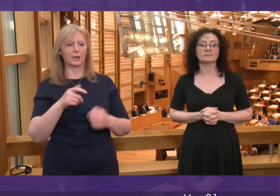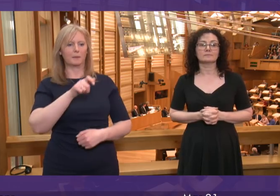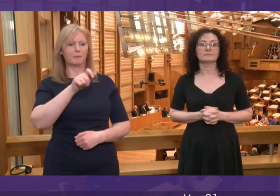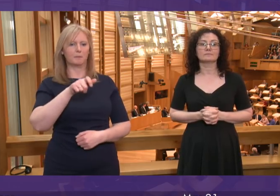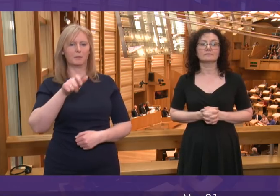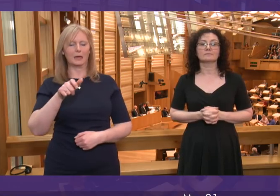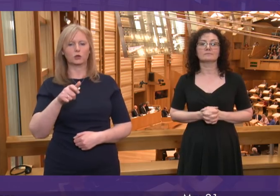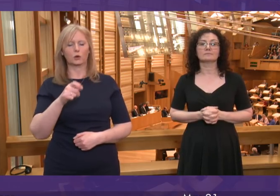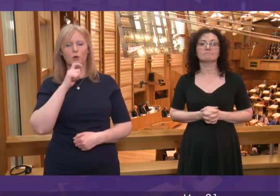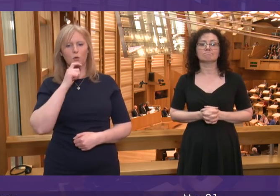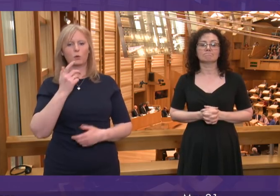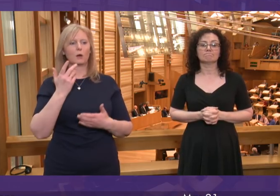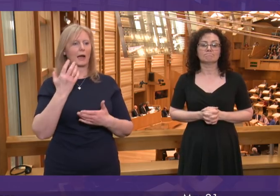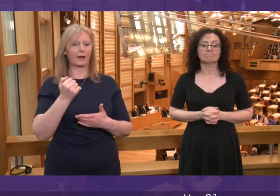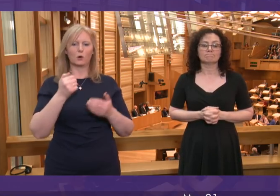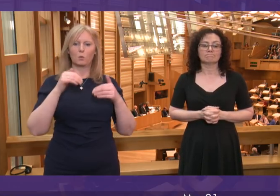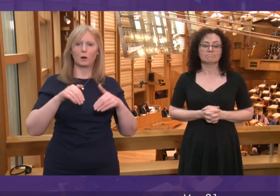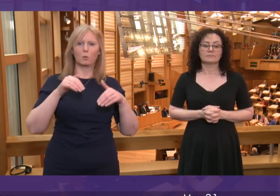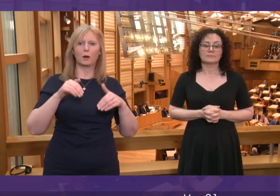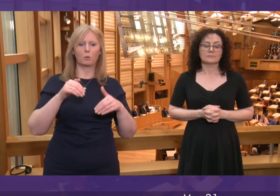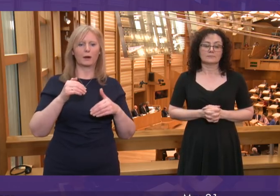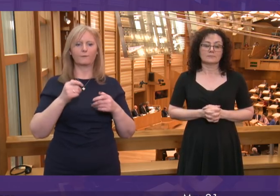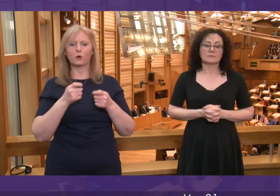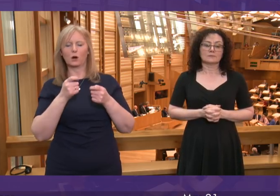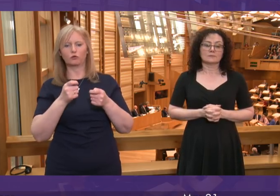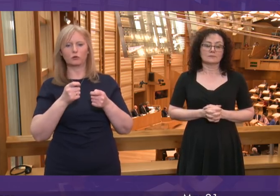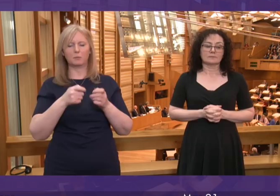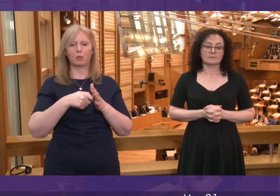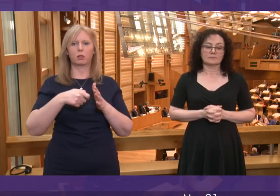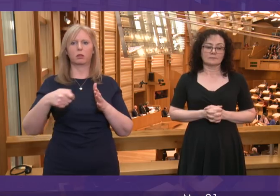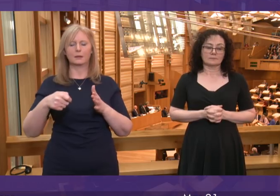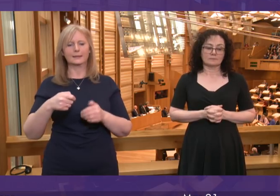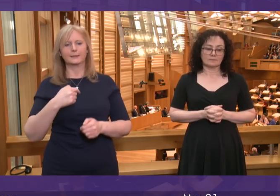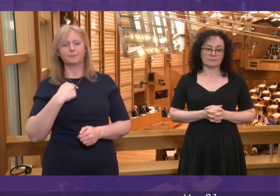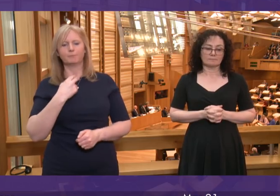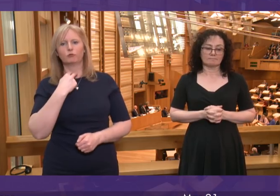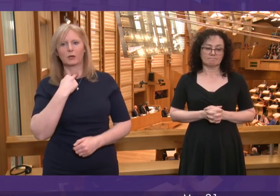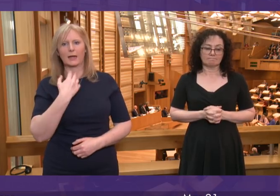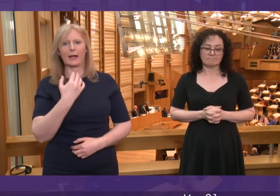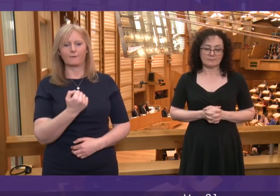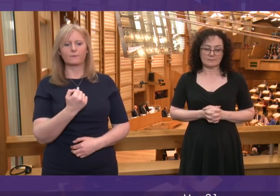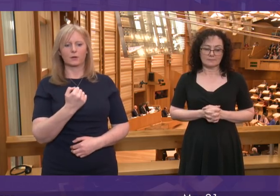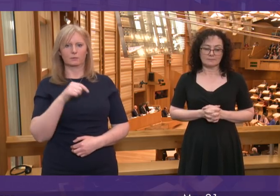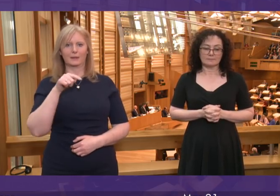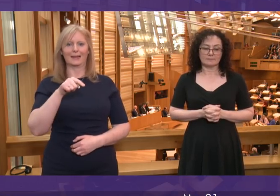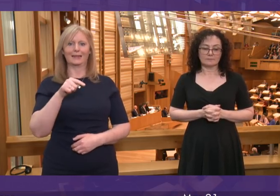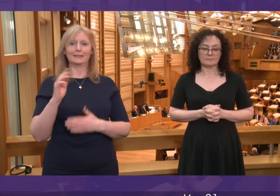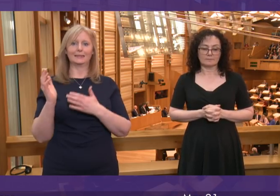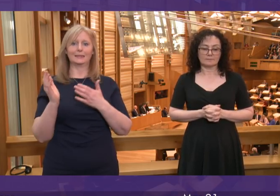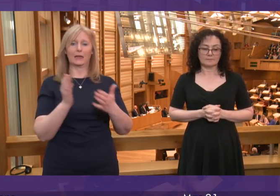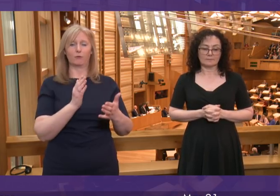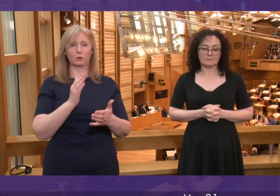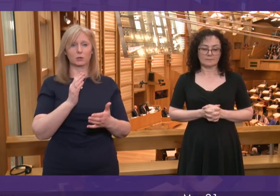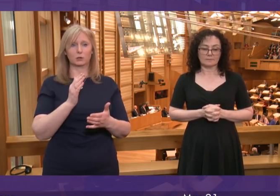wait longer for treatment than we would want to be the case. On the issue of cleft surgery the redesign of that service as I